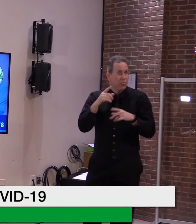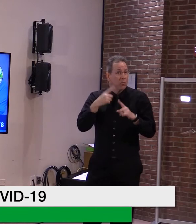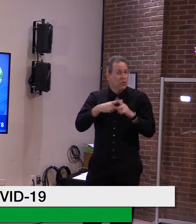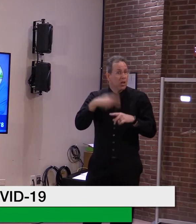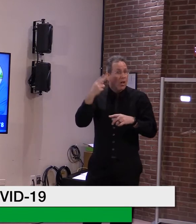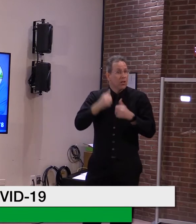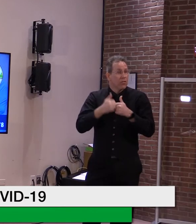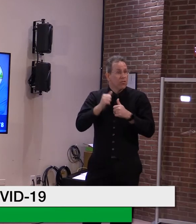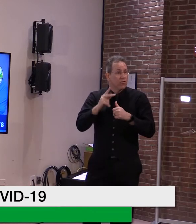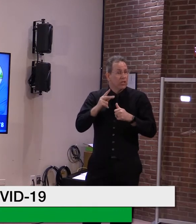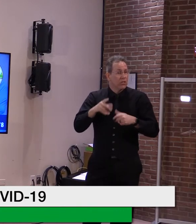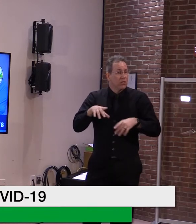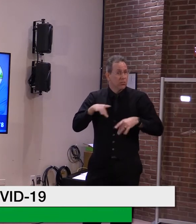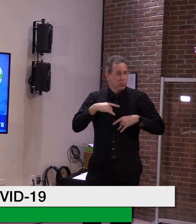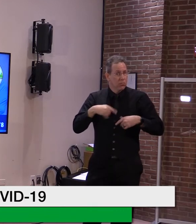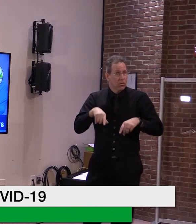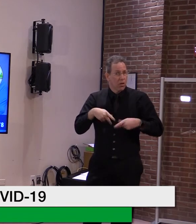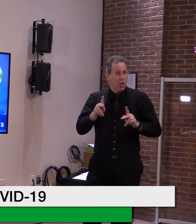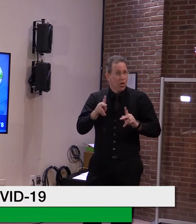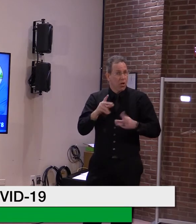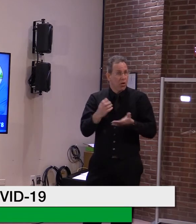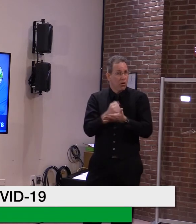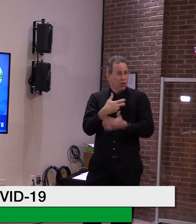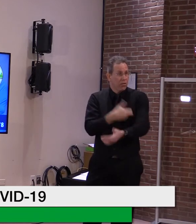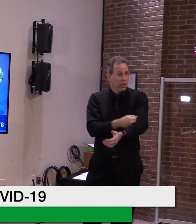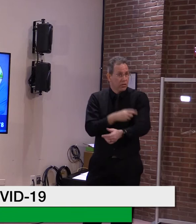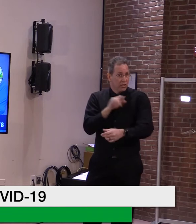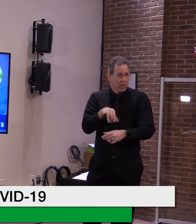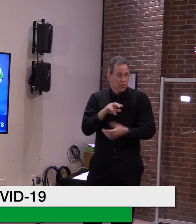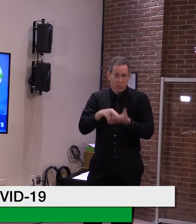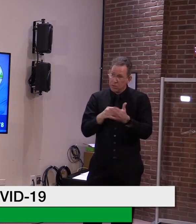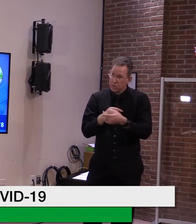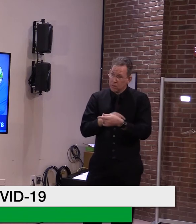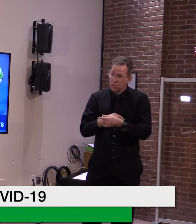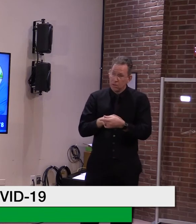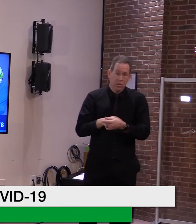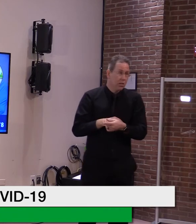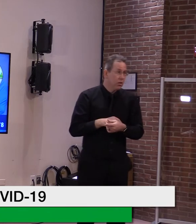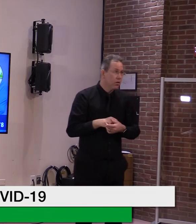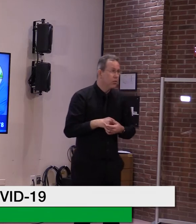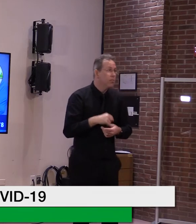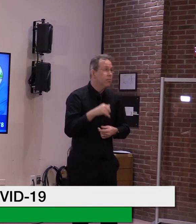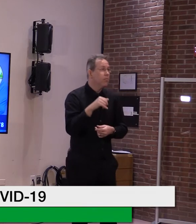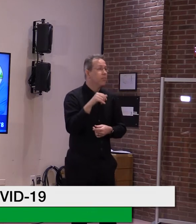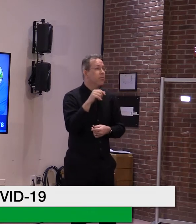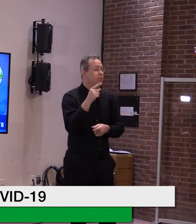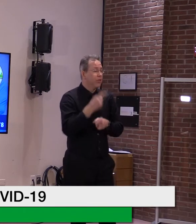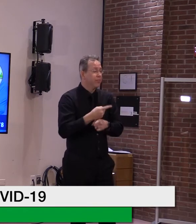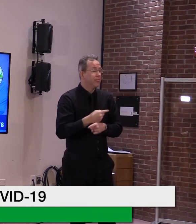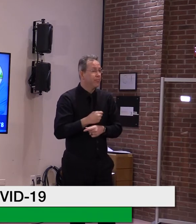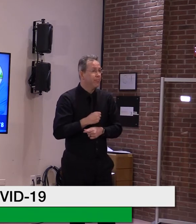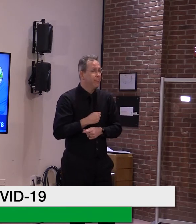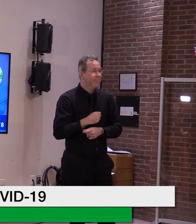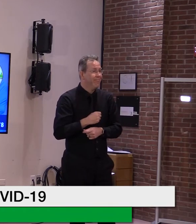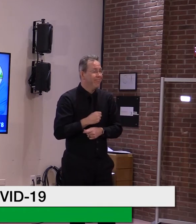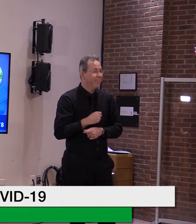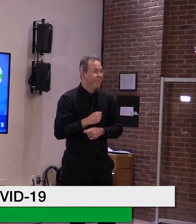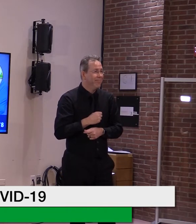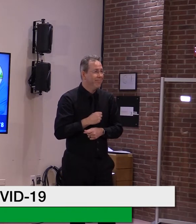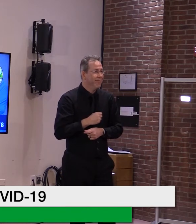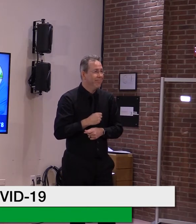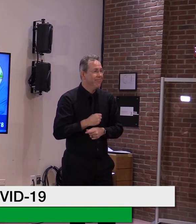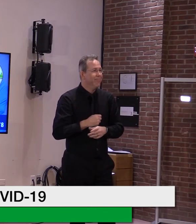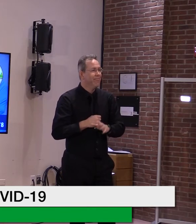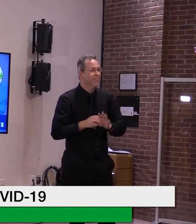they were an out of state or high risk conditions, they would not be eligible to get a vaccine. Okay. Thanks. Thanks. for clarifying.